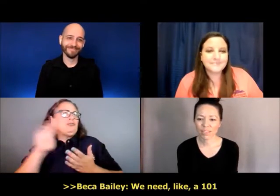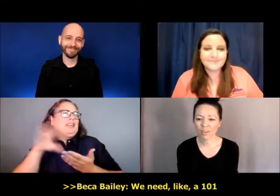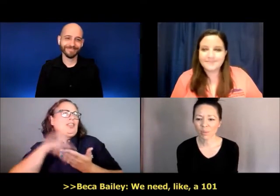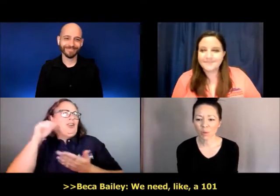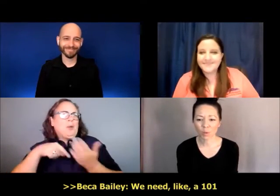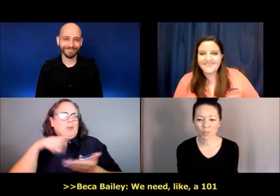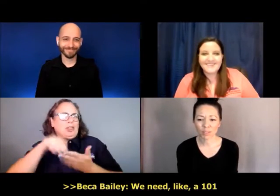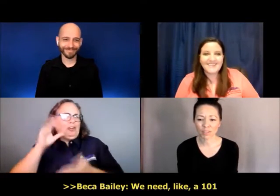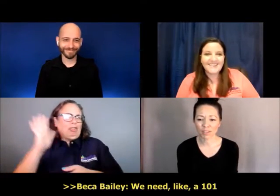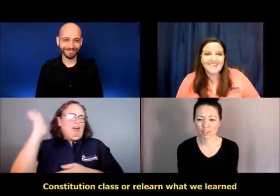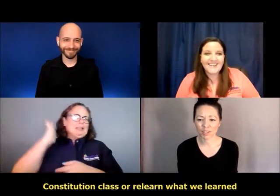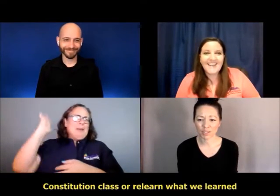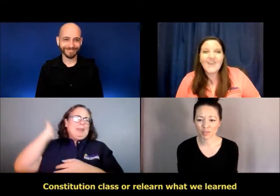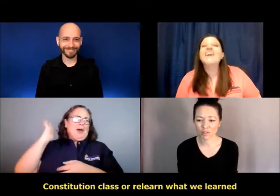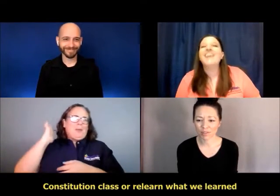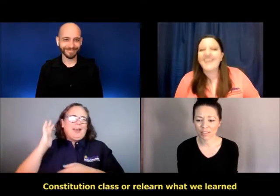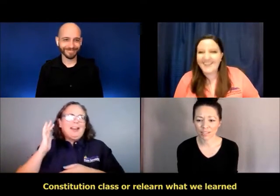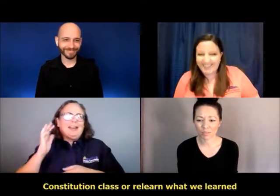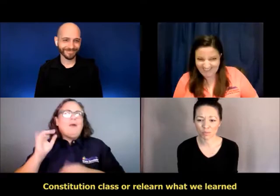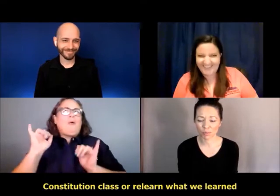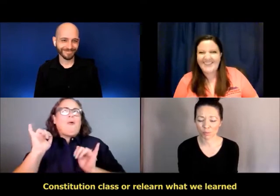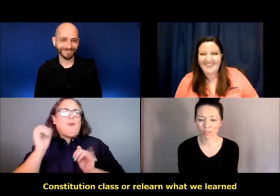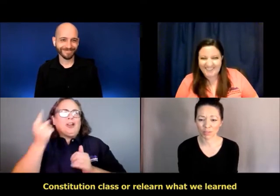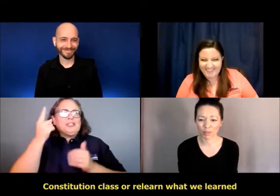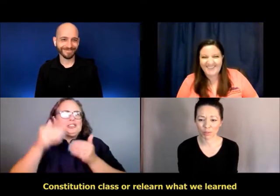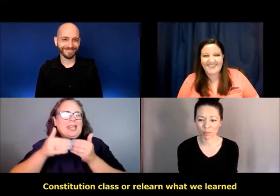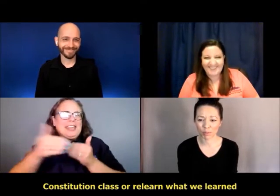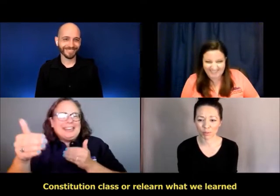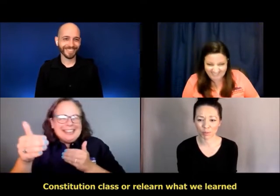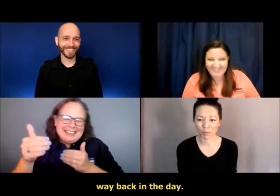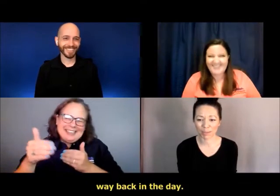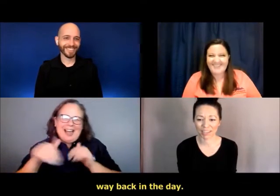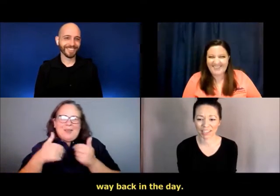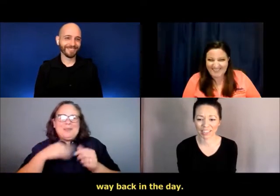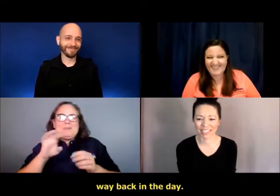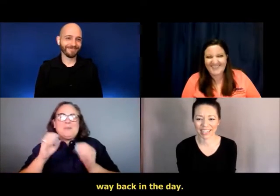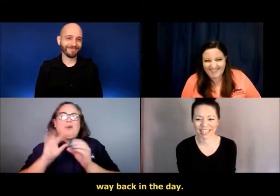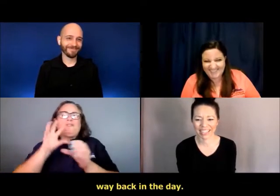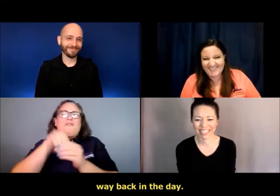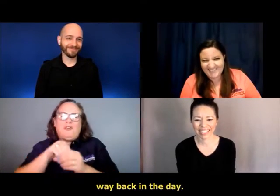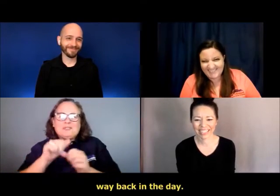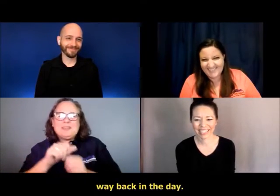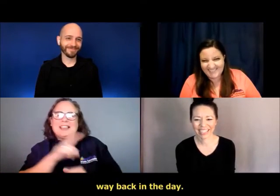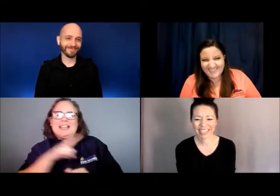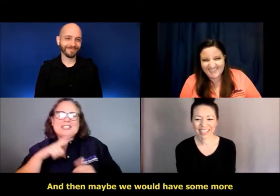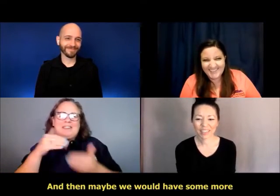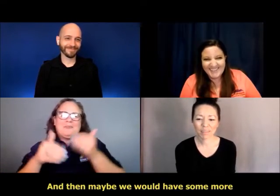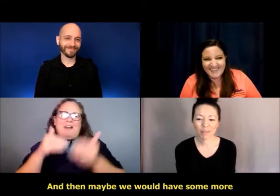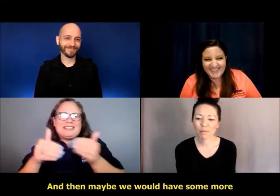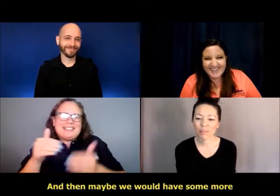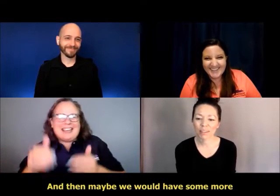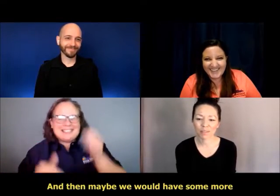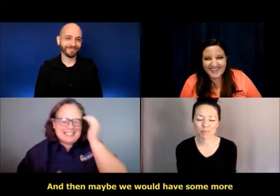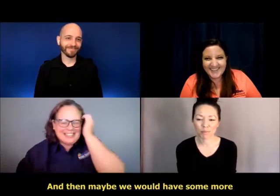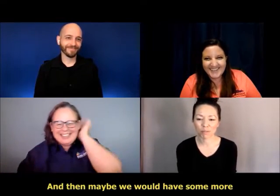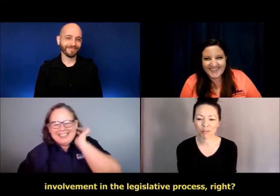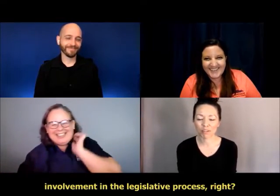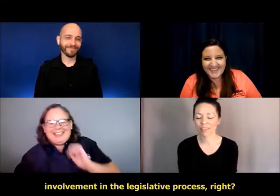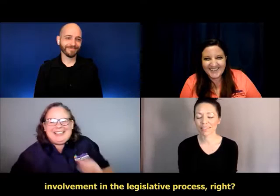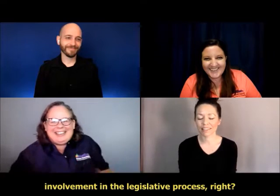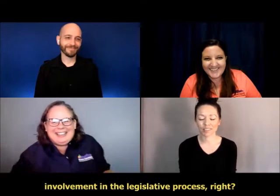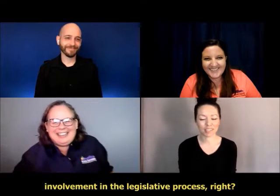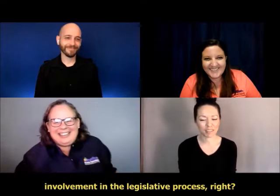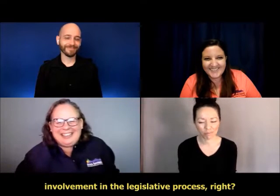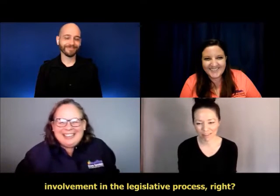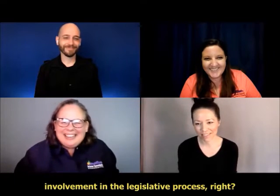We need, like, a one-on-one constitution class of, or relearn what we learned way back in the day. And then maybe we'd have some more